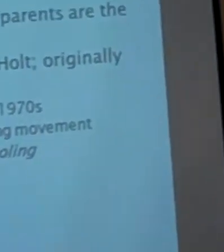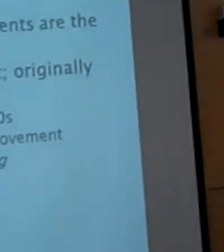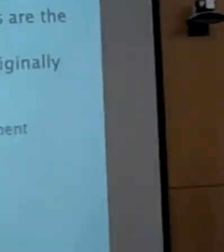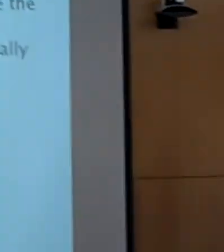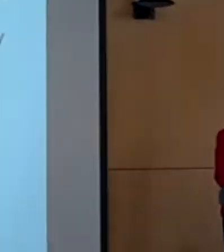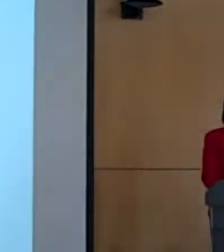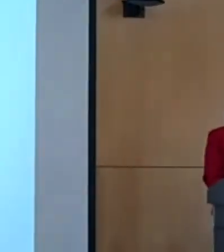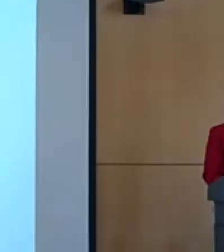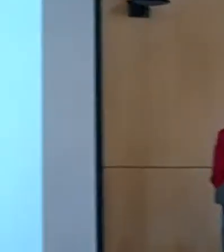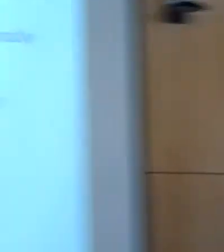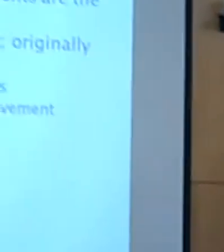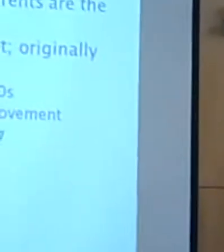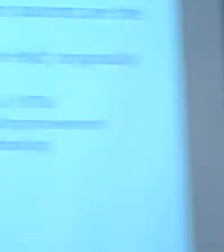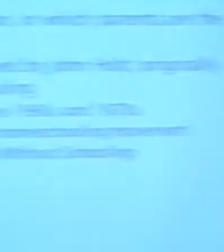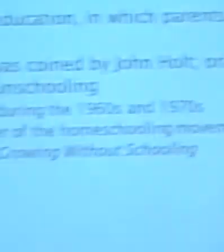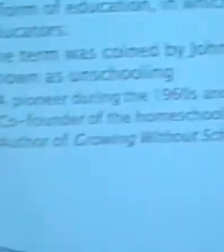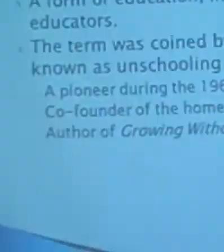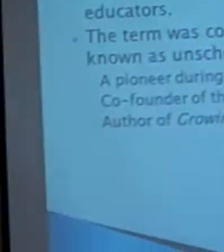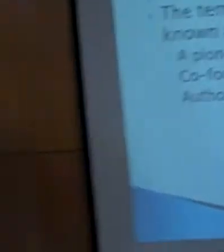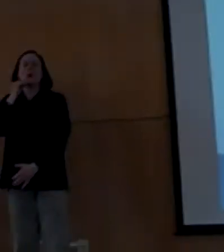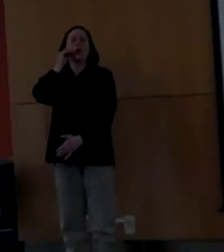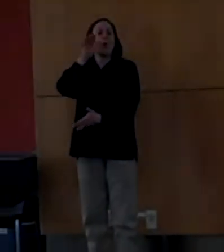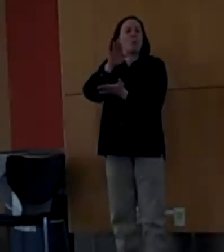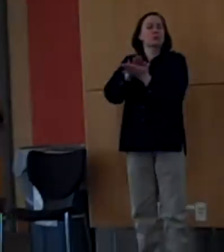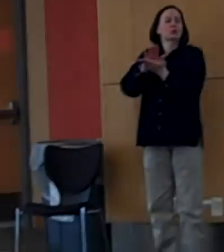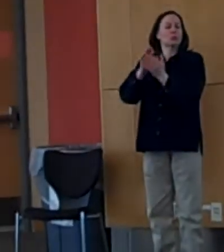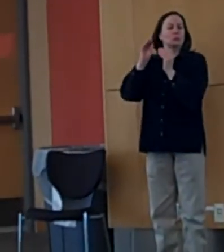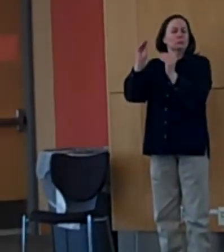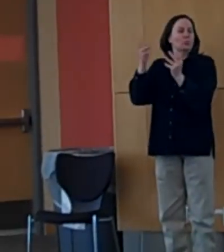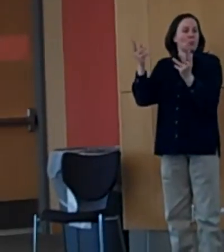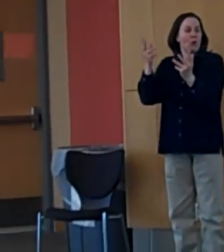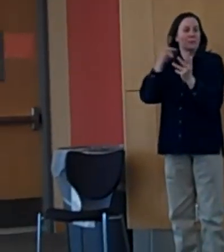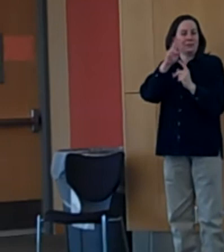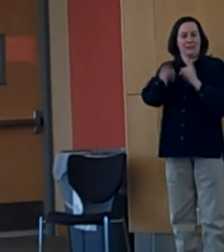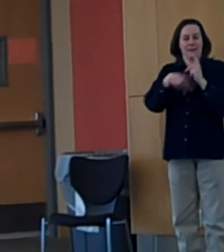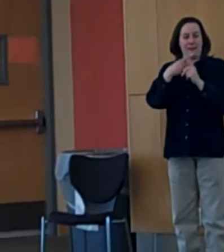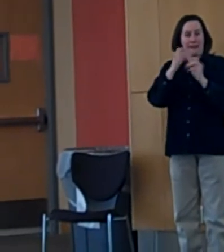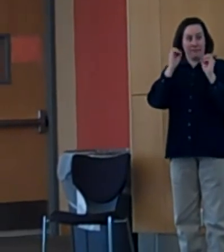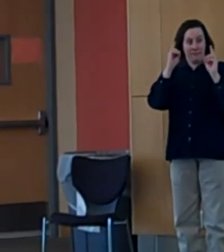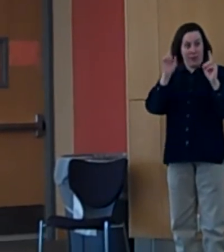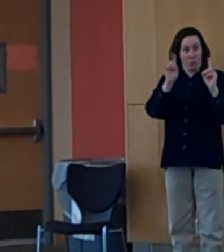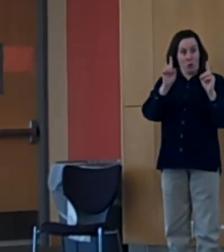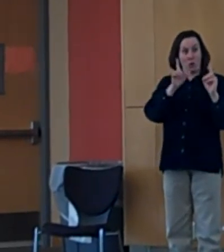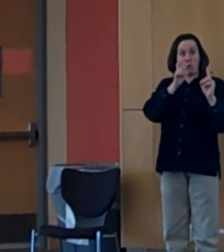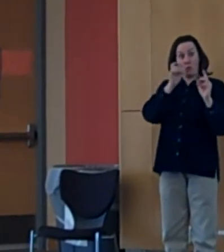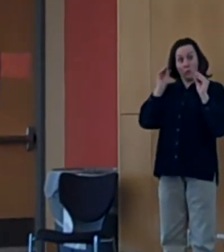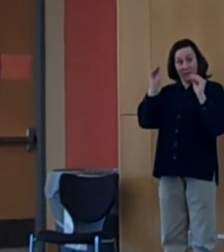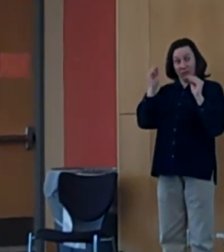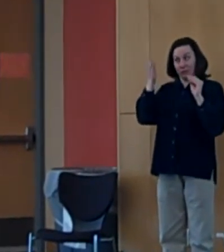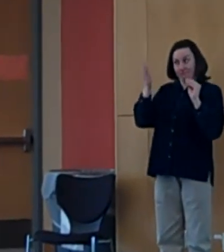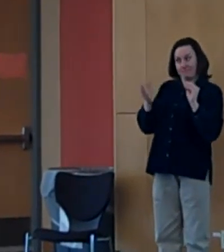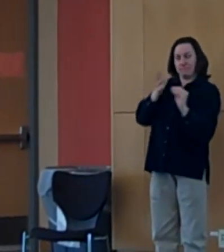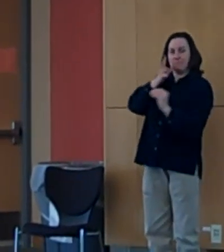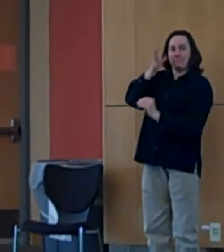The definition of homeschooling is a form of education in which the parents are the primary educators for their children.